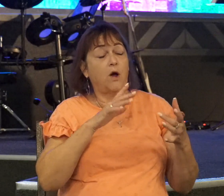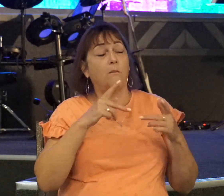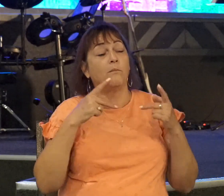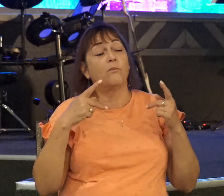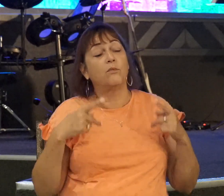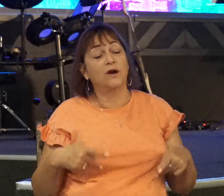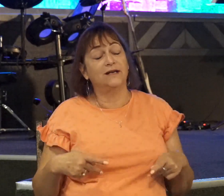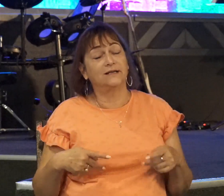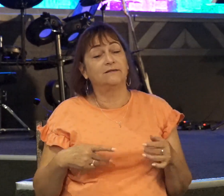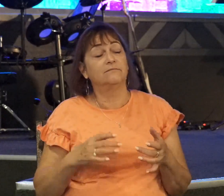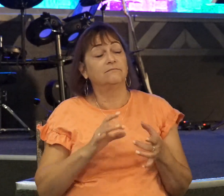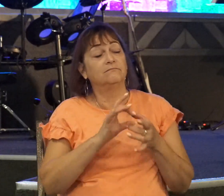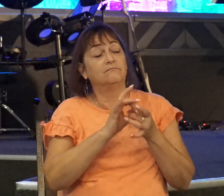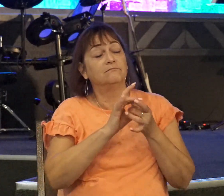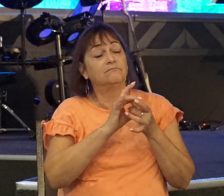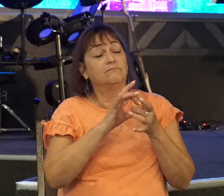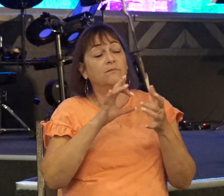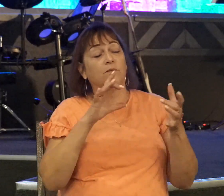Withdraw your hand from inquiring of the Lord.